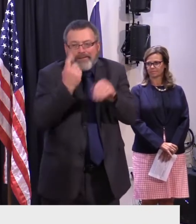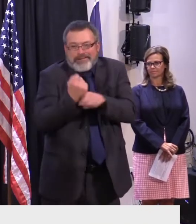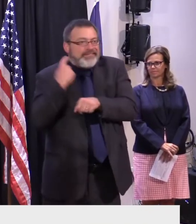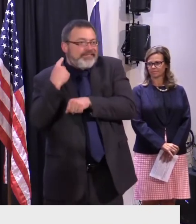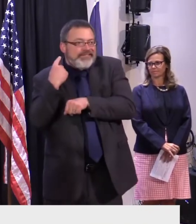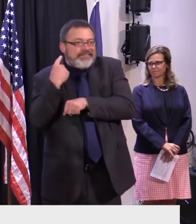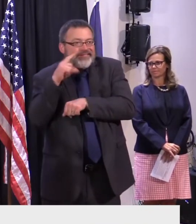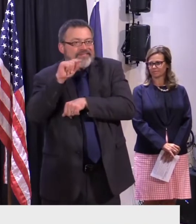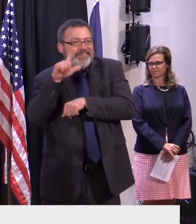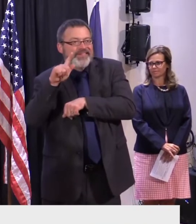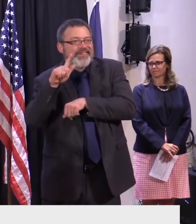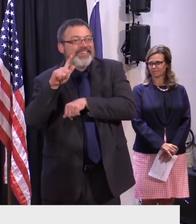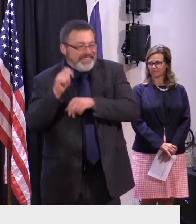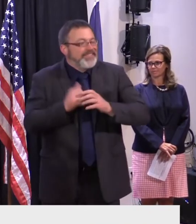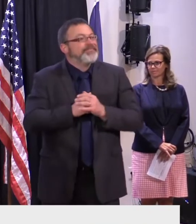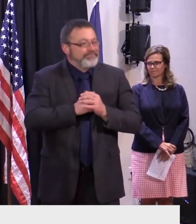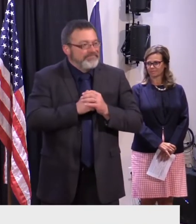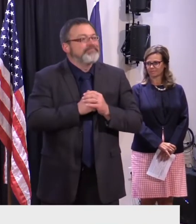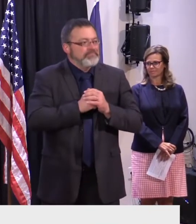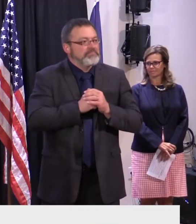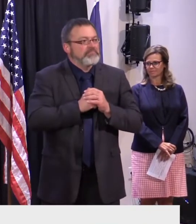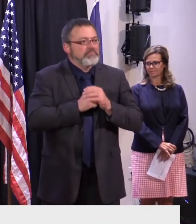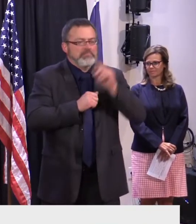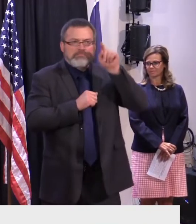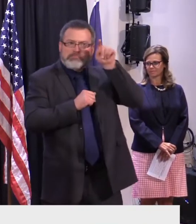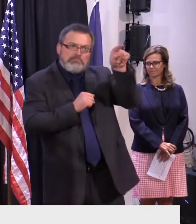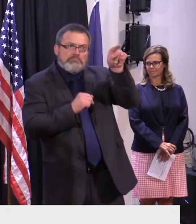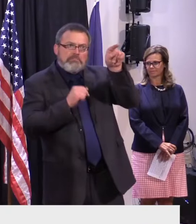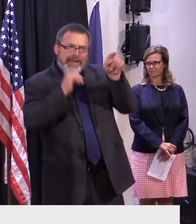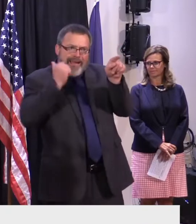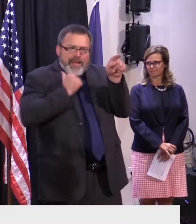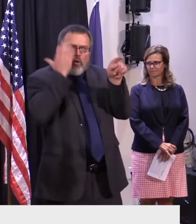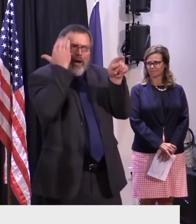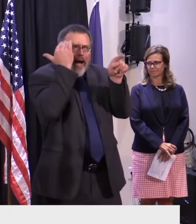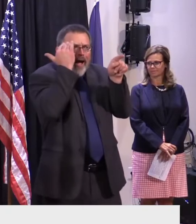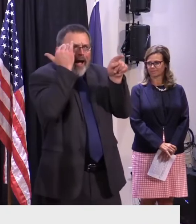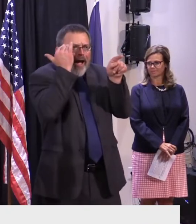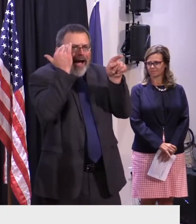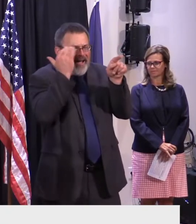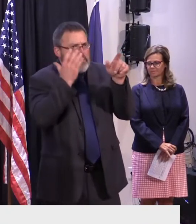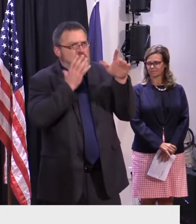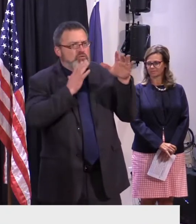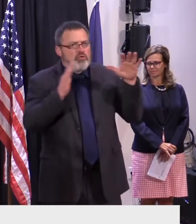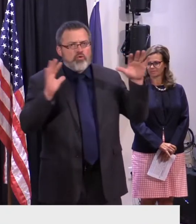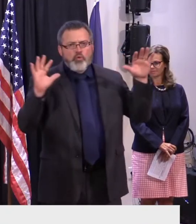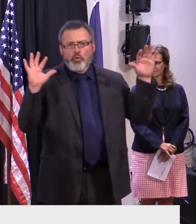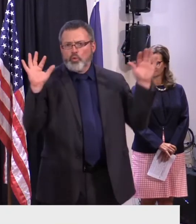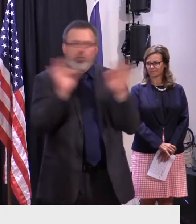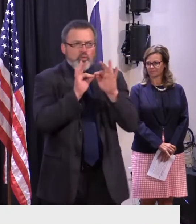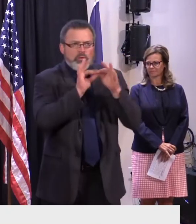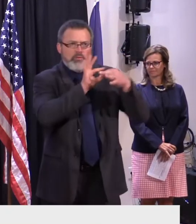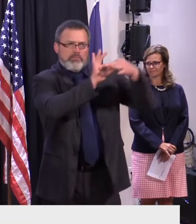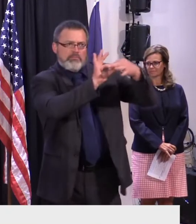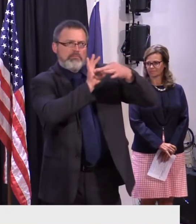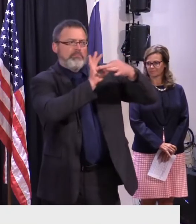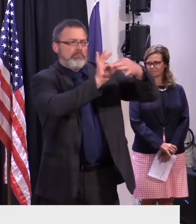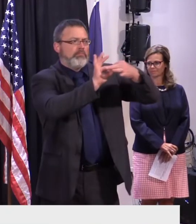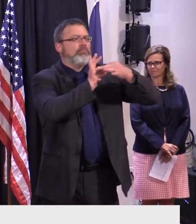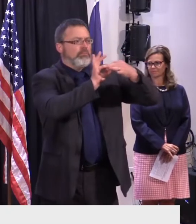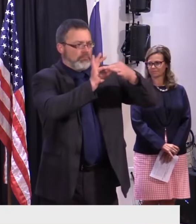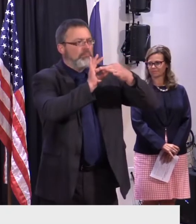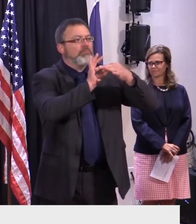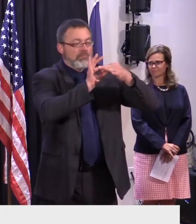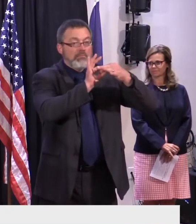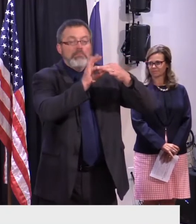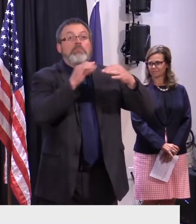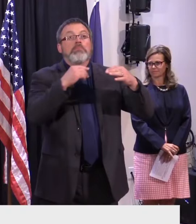and Quebec in particular is that important to us and while I was there we met with CDUP the team we've